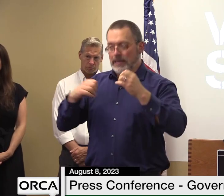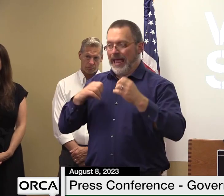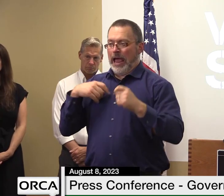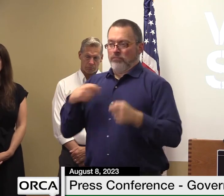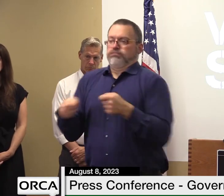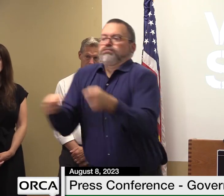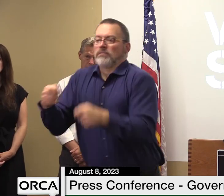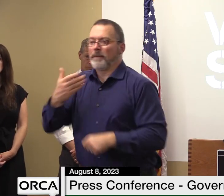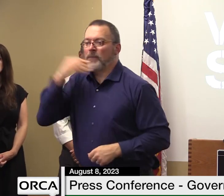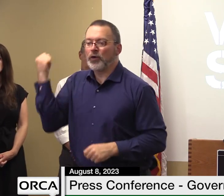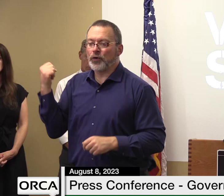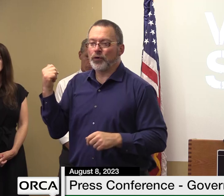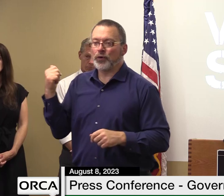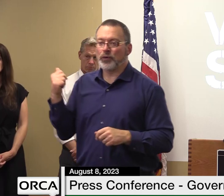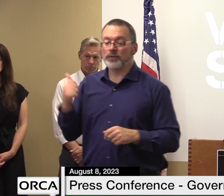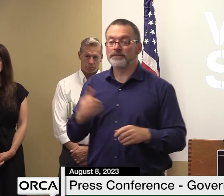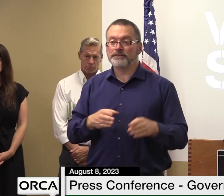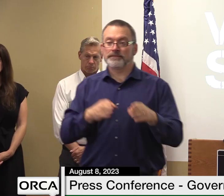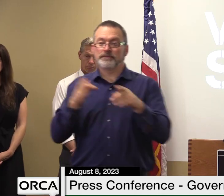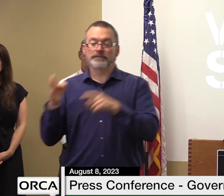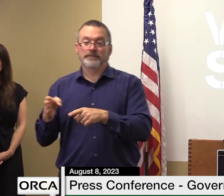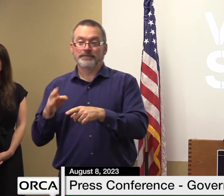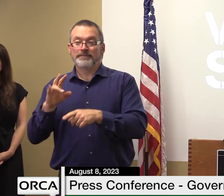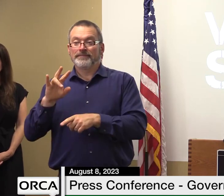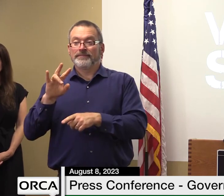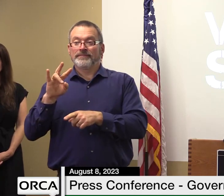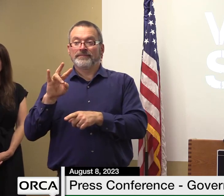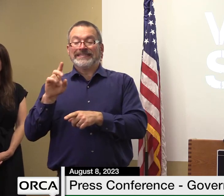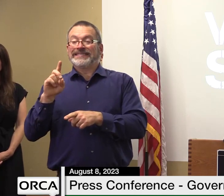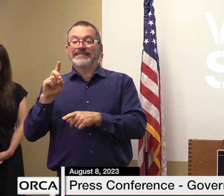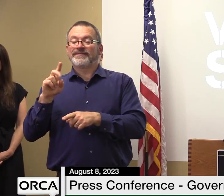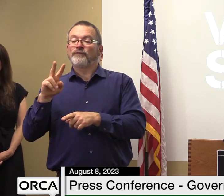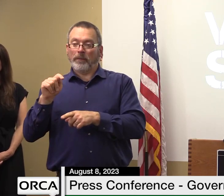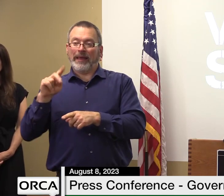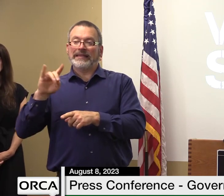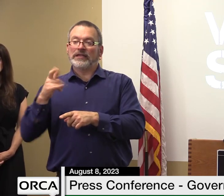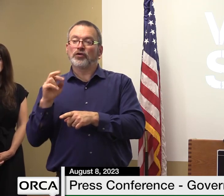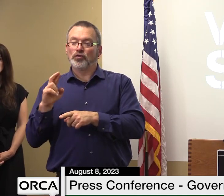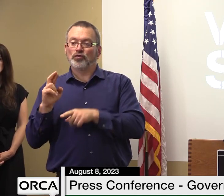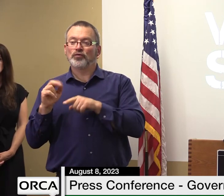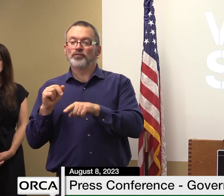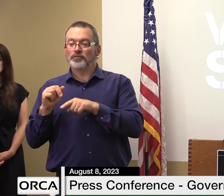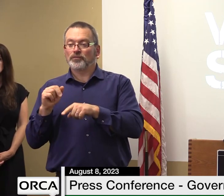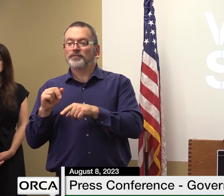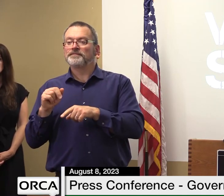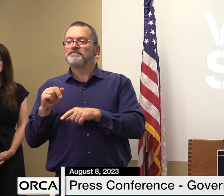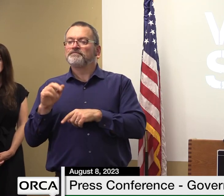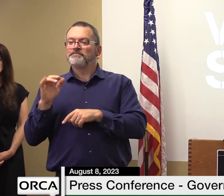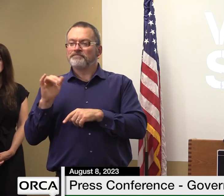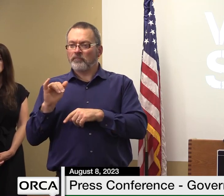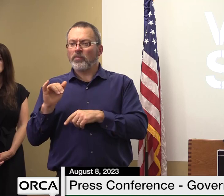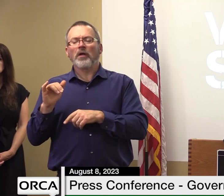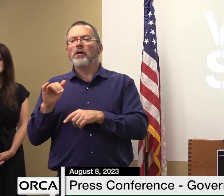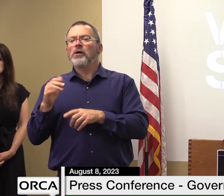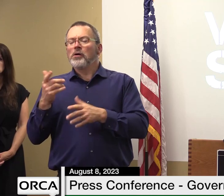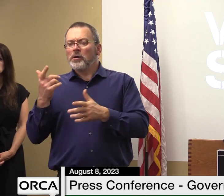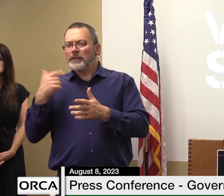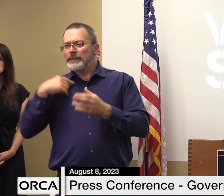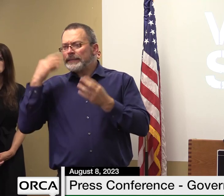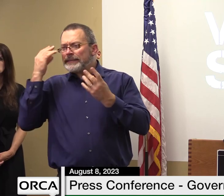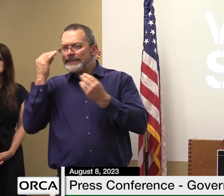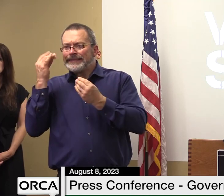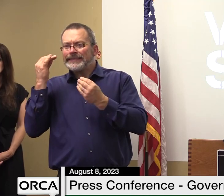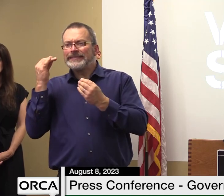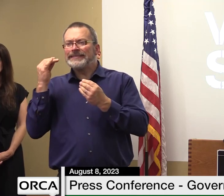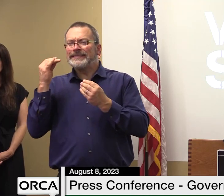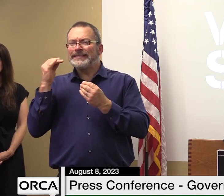the funding that 211 is currently receiving um and their staffing which was recently cut back